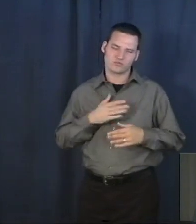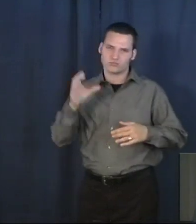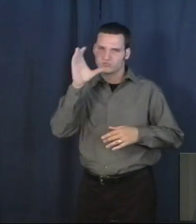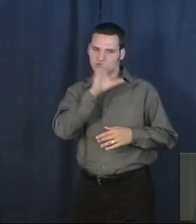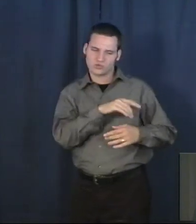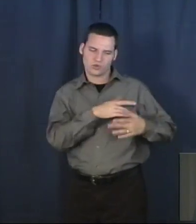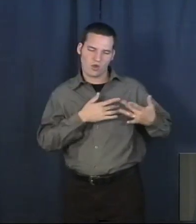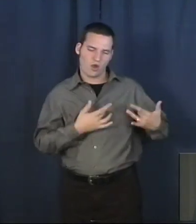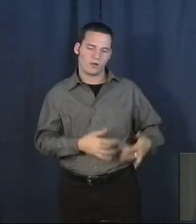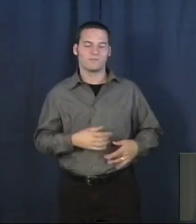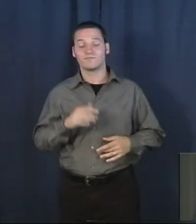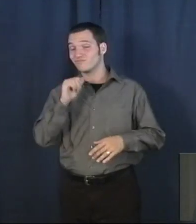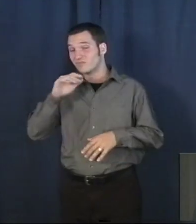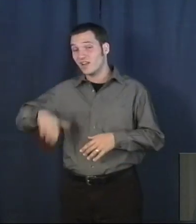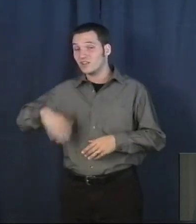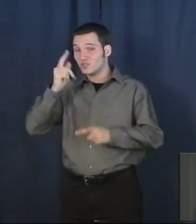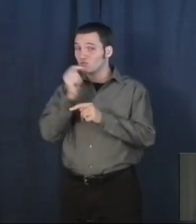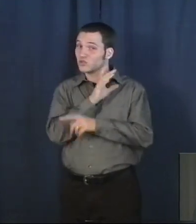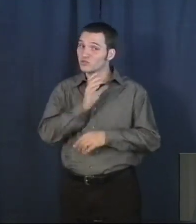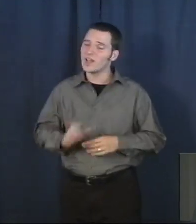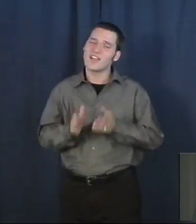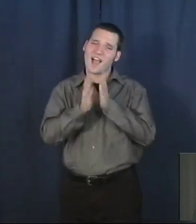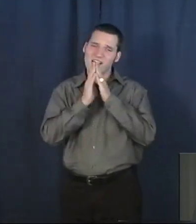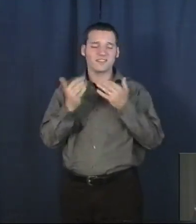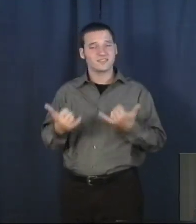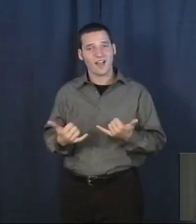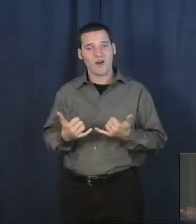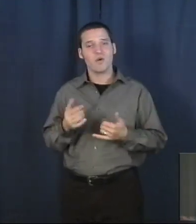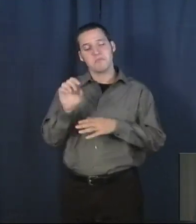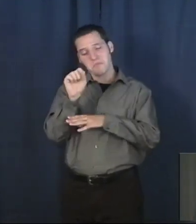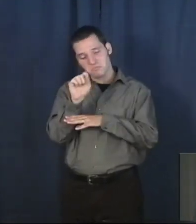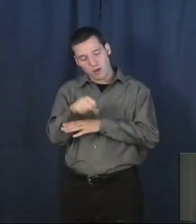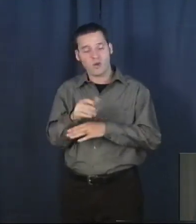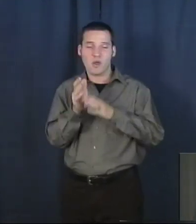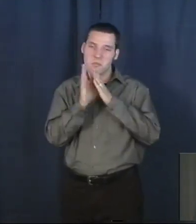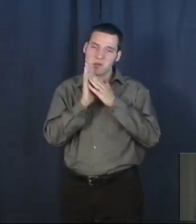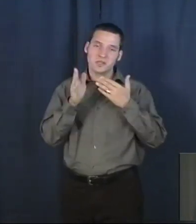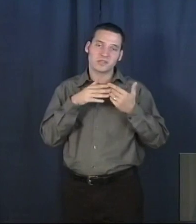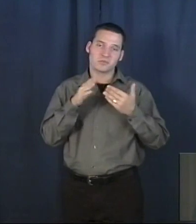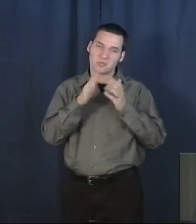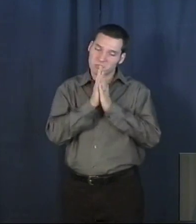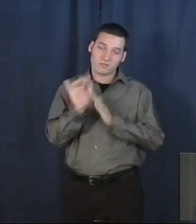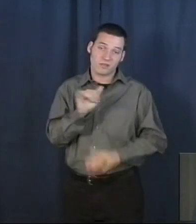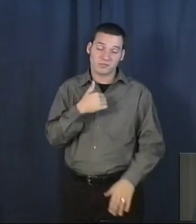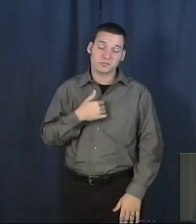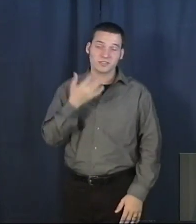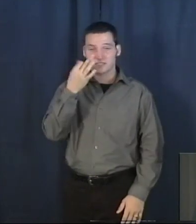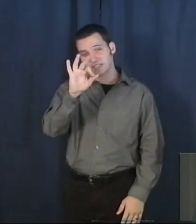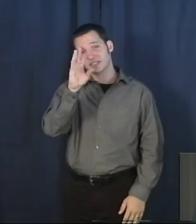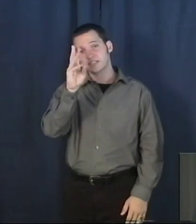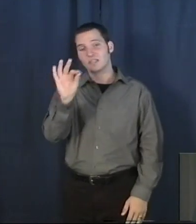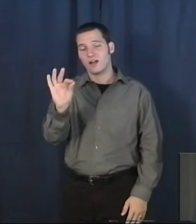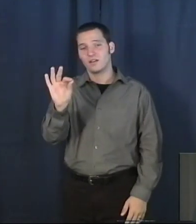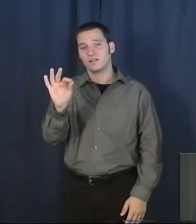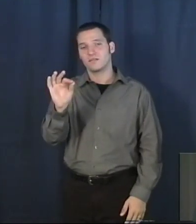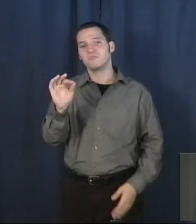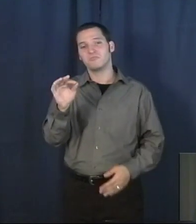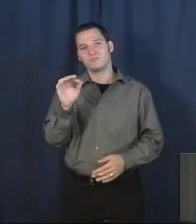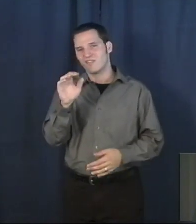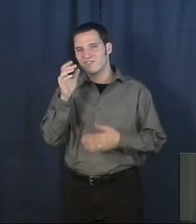why don't you ask Him to save you right now? Just bow your head and pray a simple prayer like I prayed in 1969. There's no magic words. God knows what's